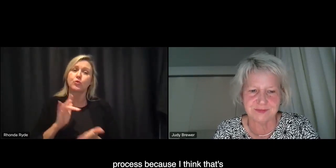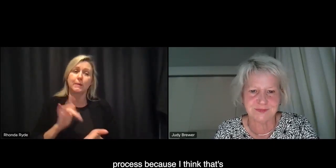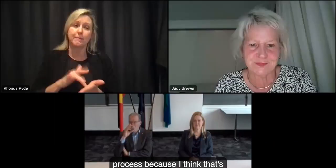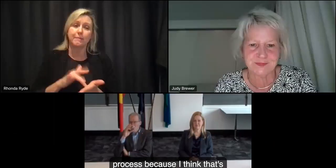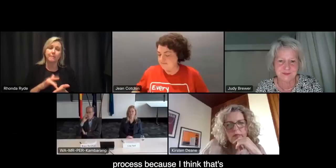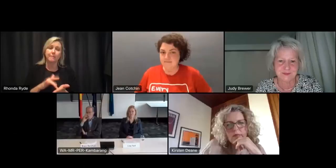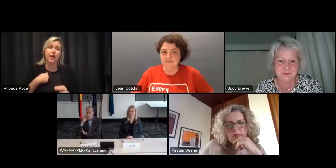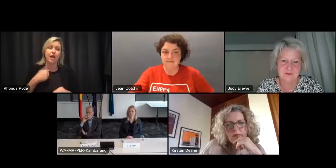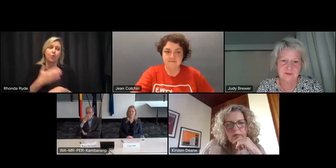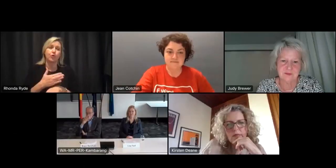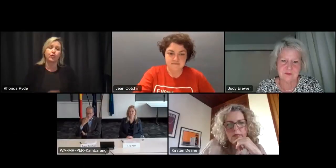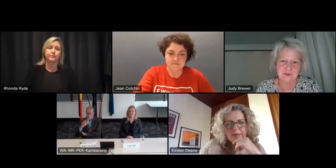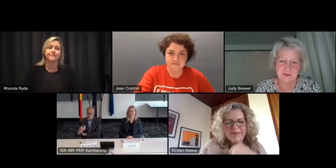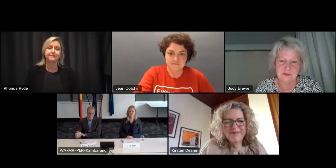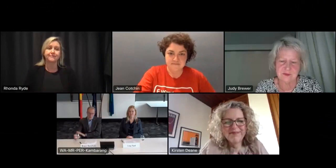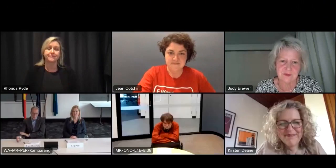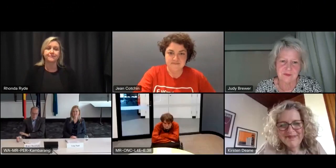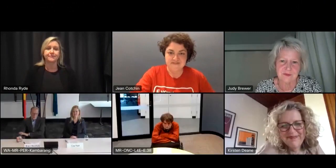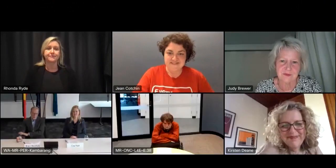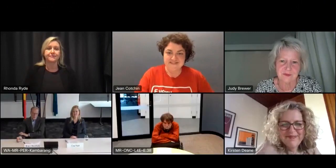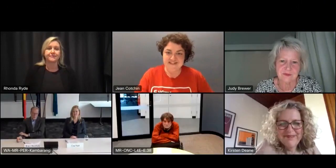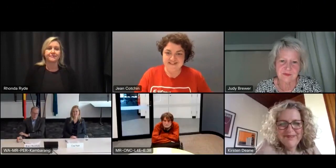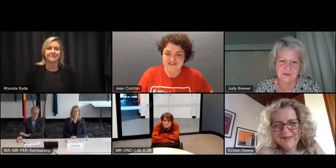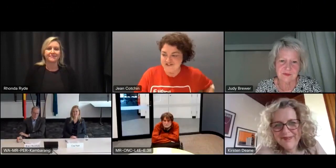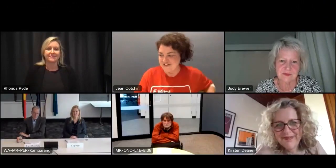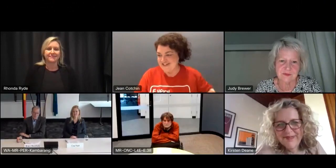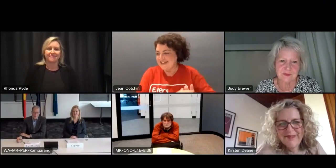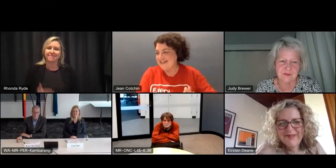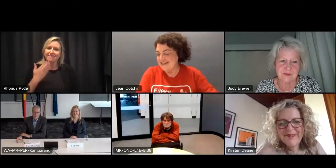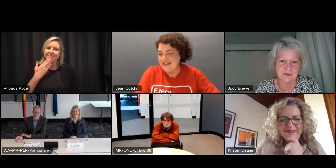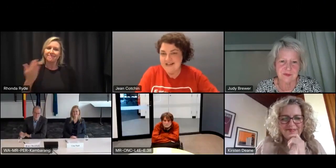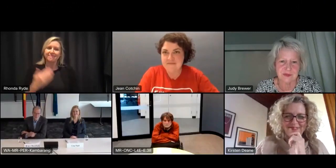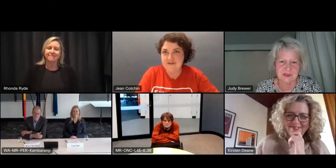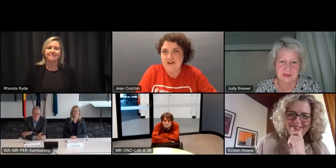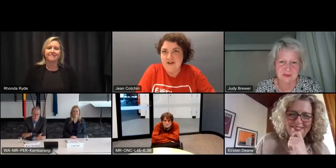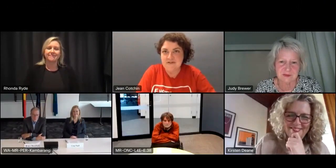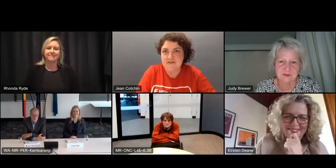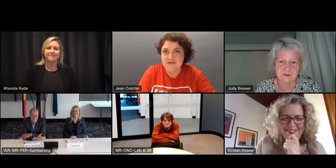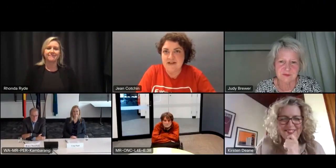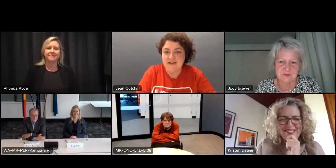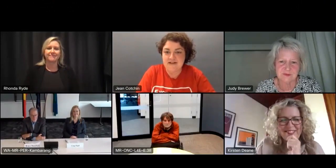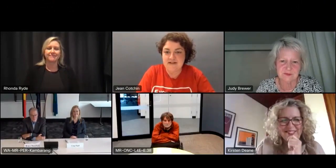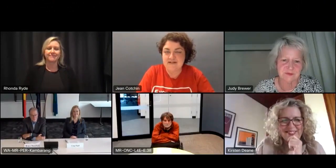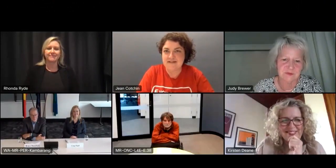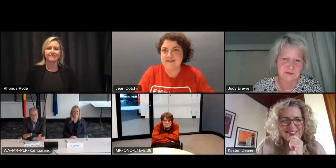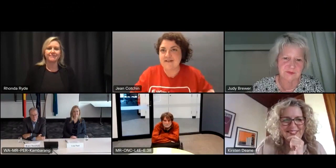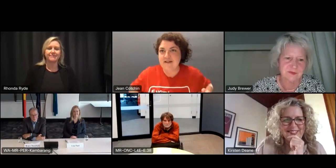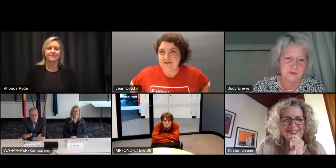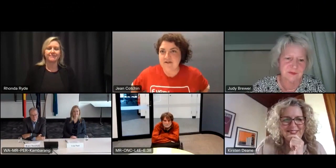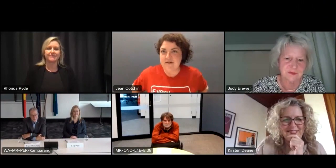thanks judy um i will uh